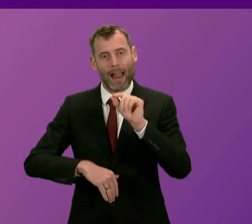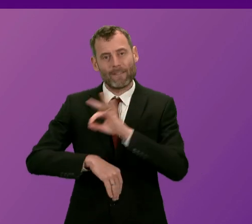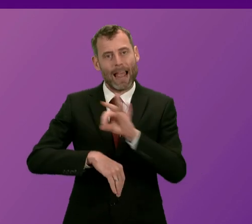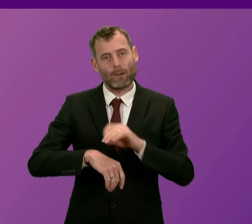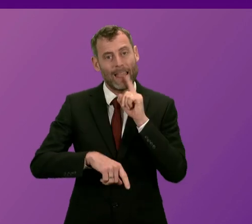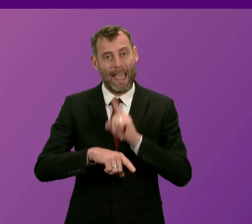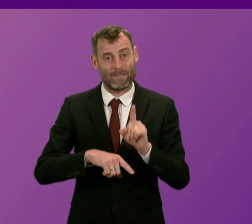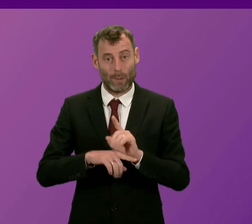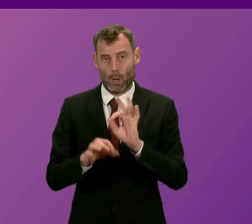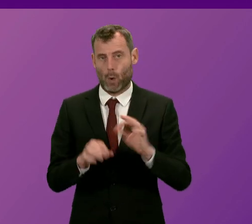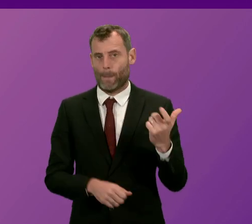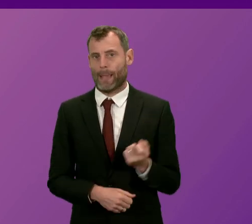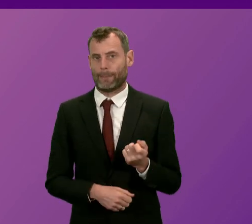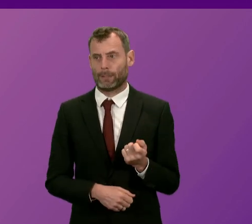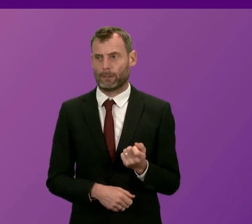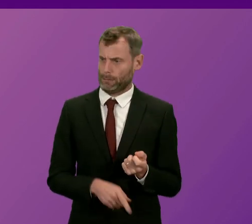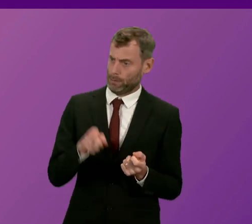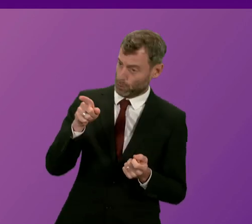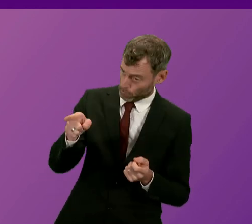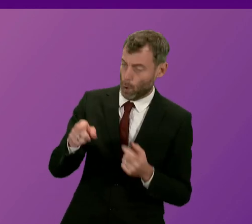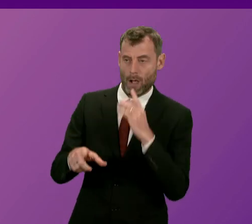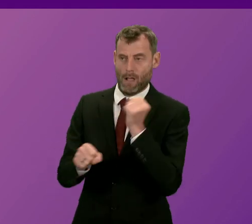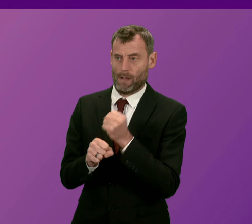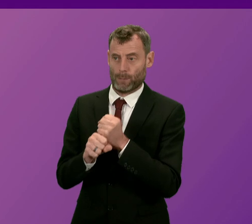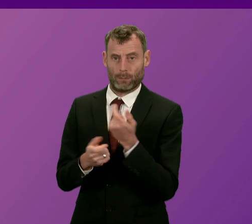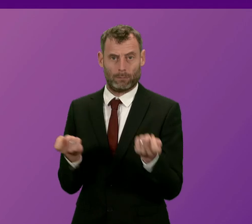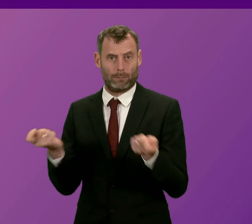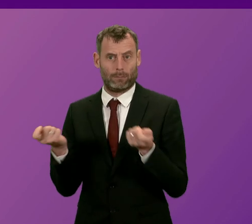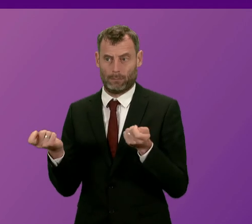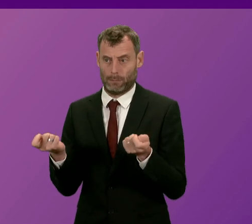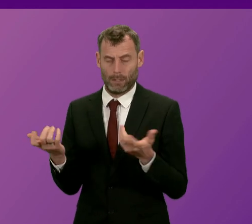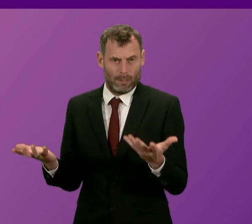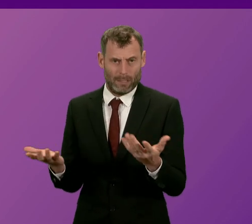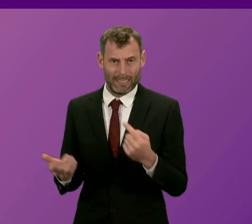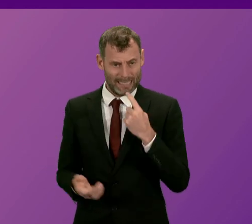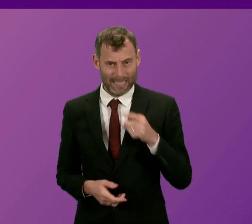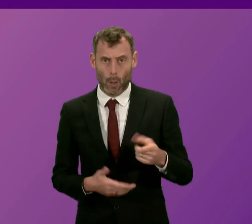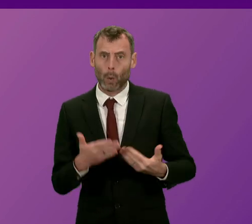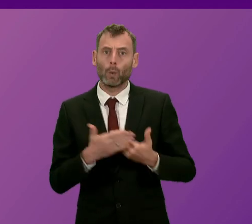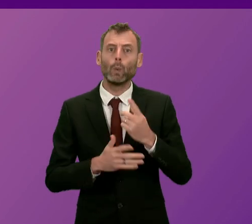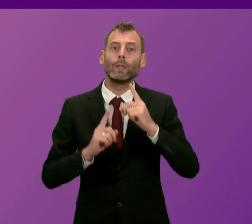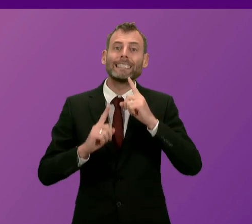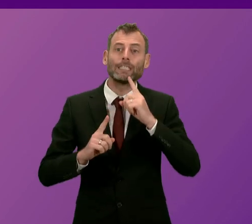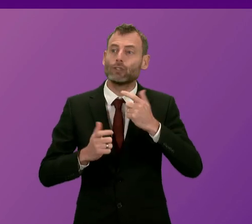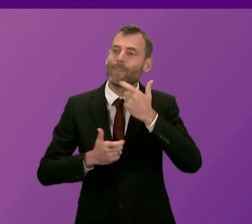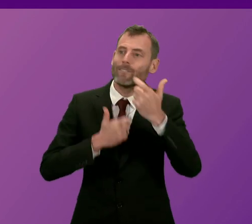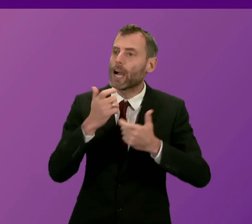and on this government's watch new teachers can't get jobs. Enough is surely enough. That's why Parliament voted for my motion for the